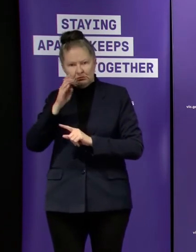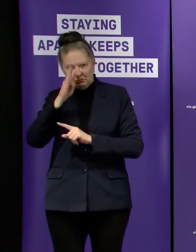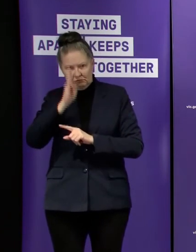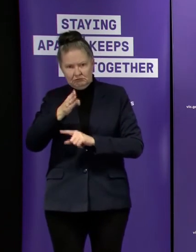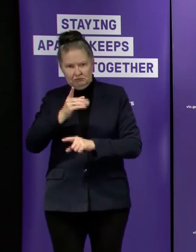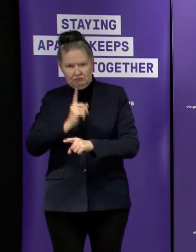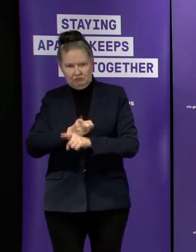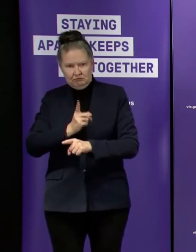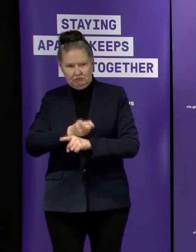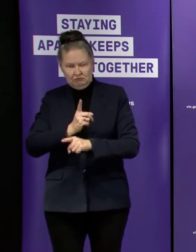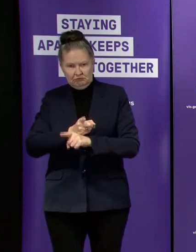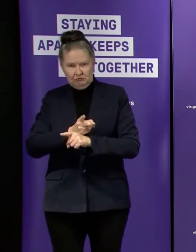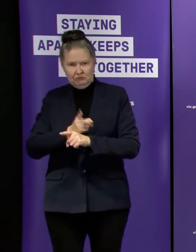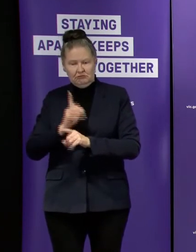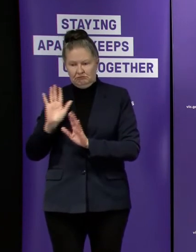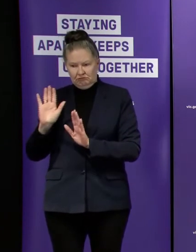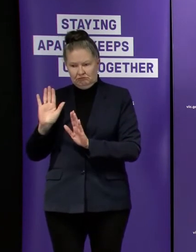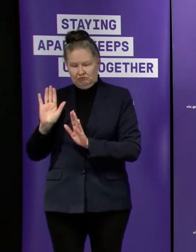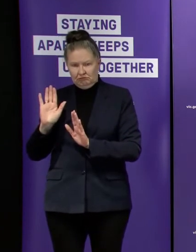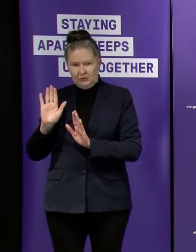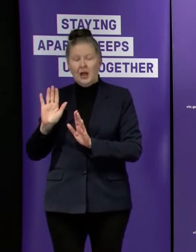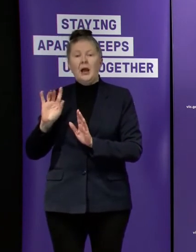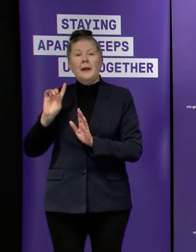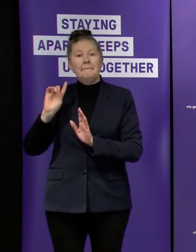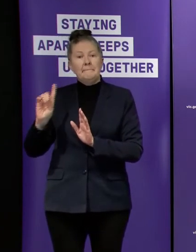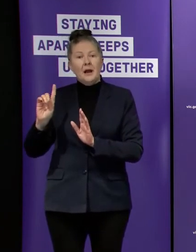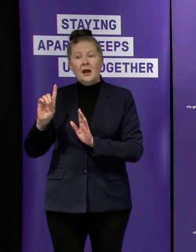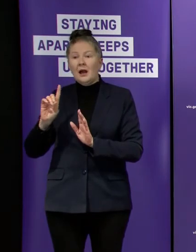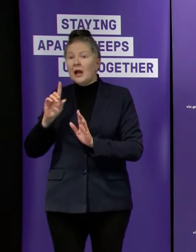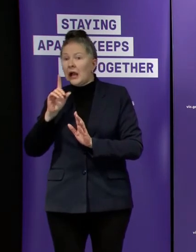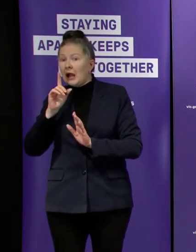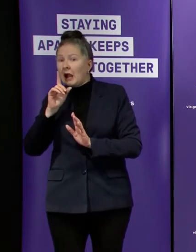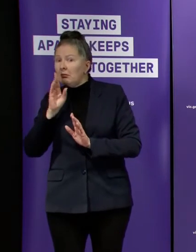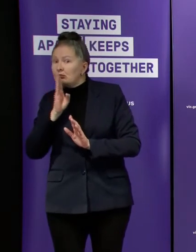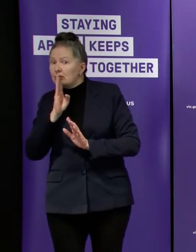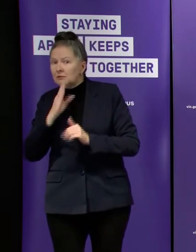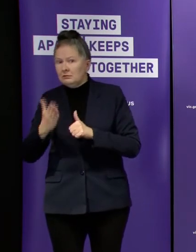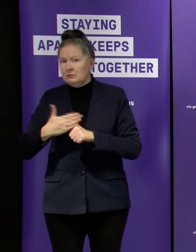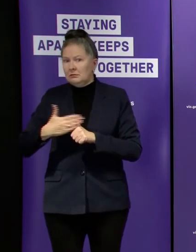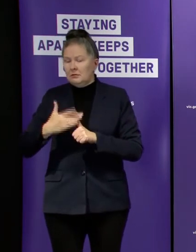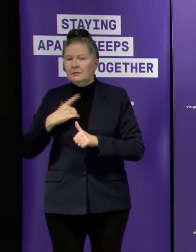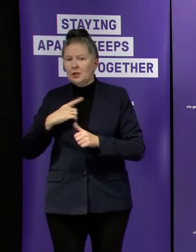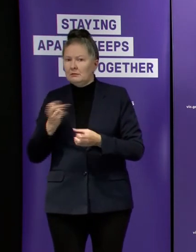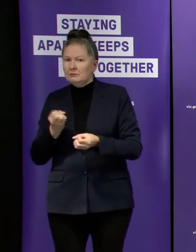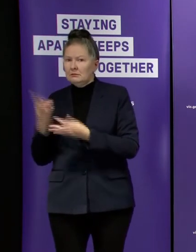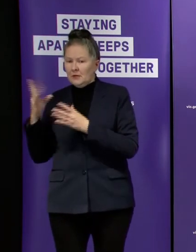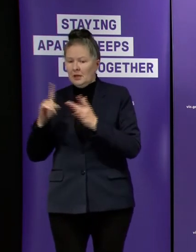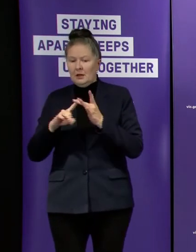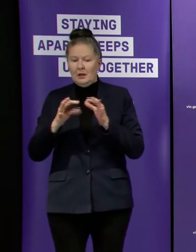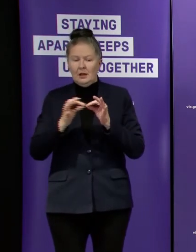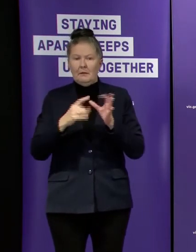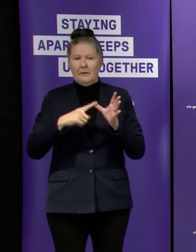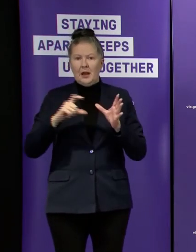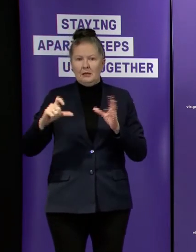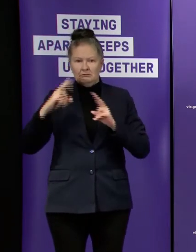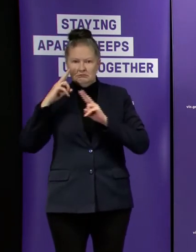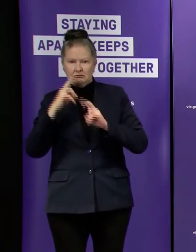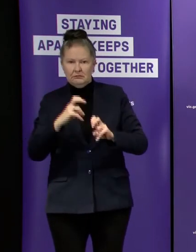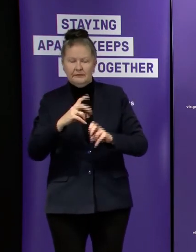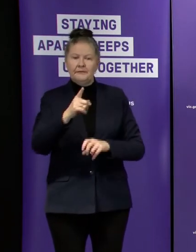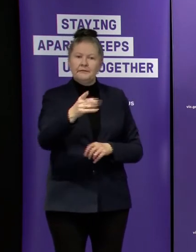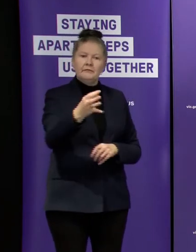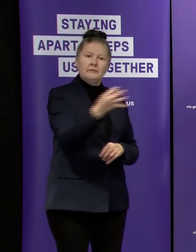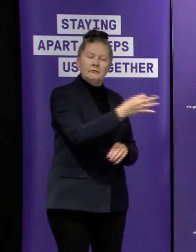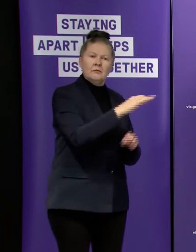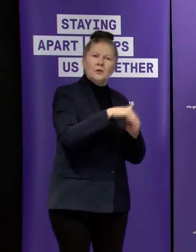ibac has done if there's any clarification or any further information we can get to you then laurel of course we will could i just ask you about schools we've got some